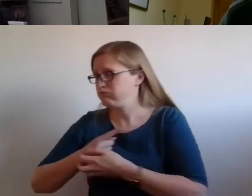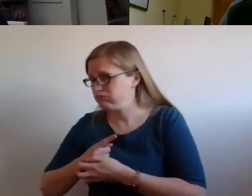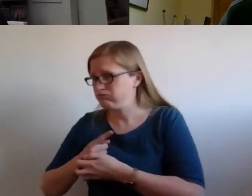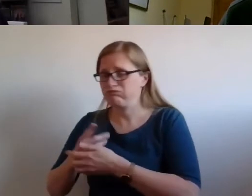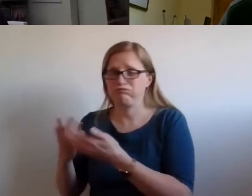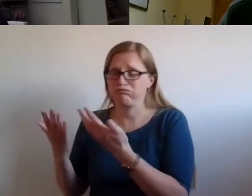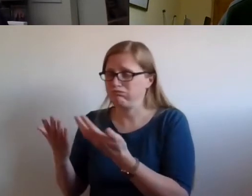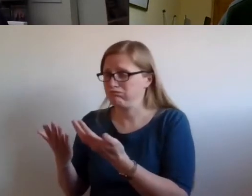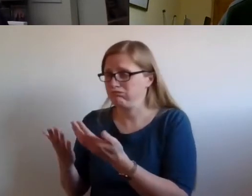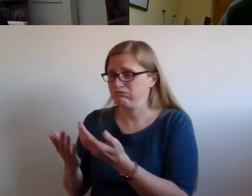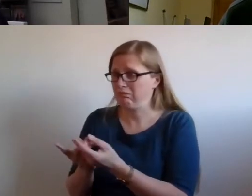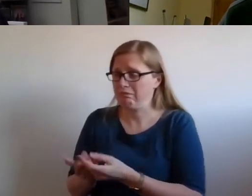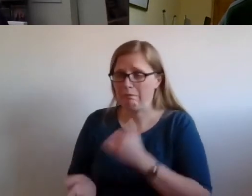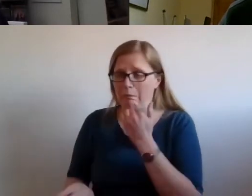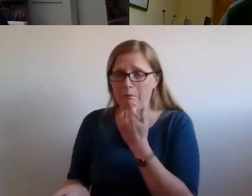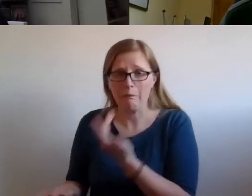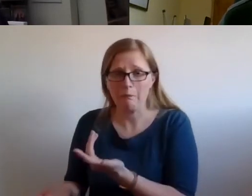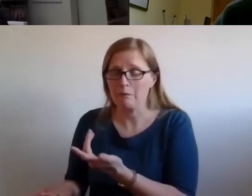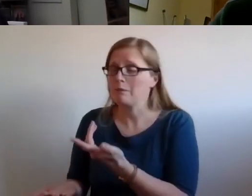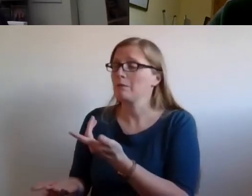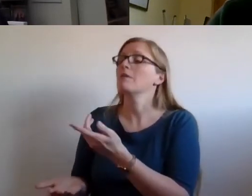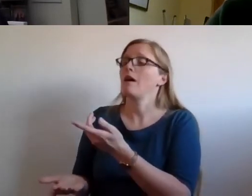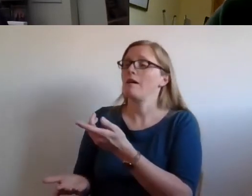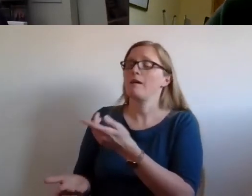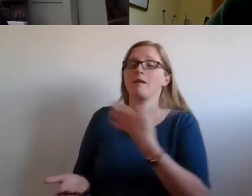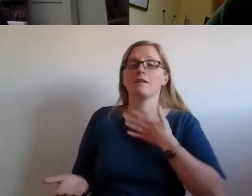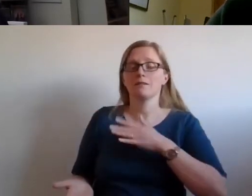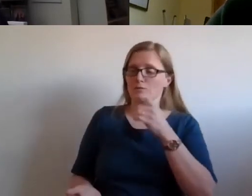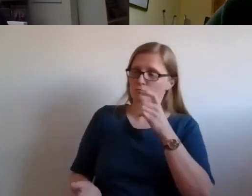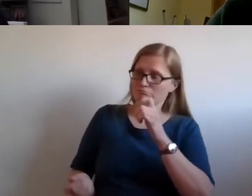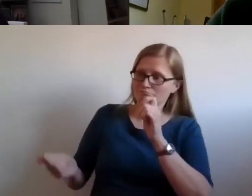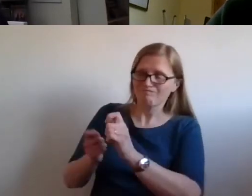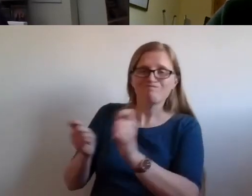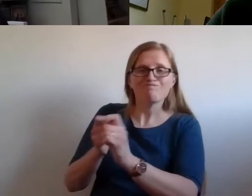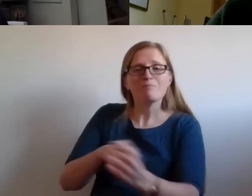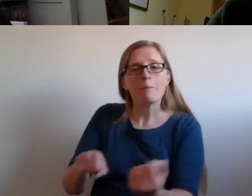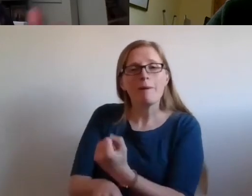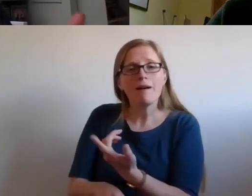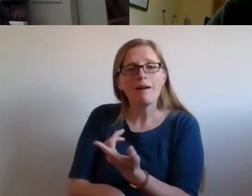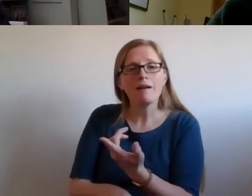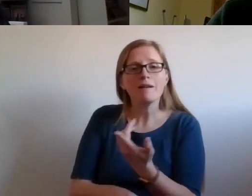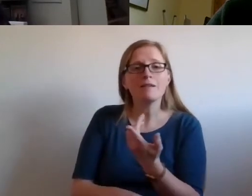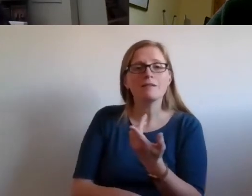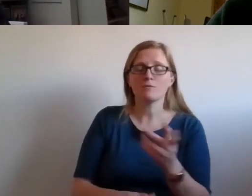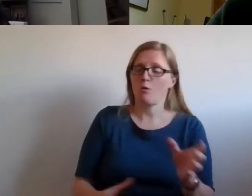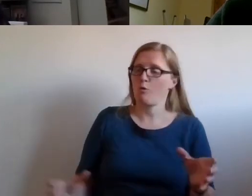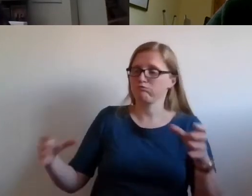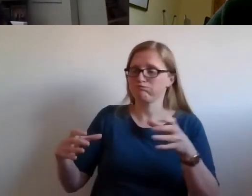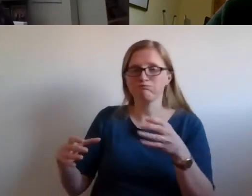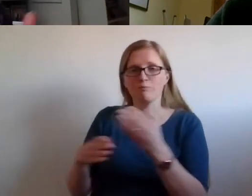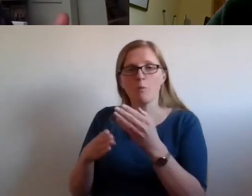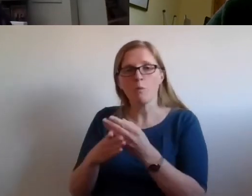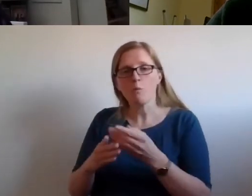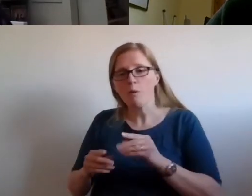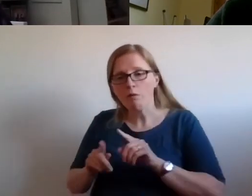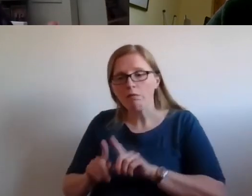for change. And what we found working with them is that human rights could add power, if they could